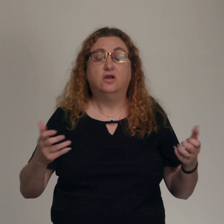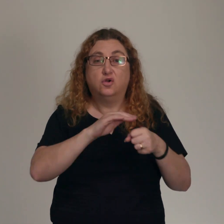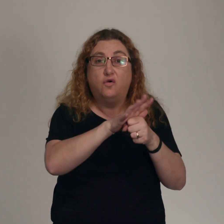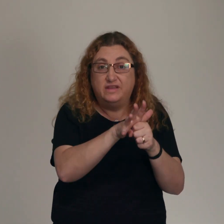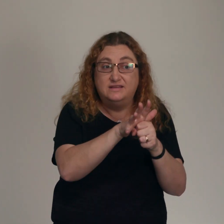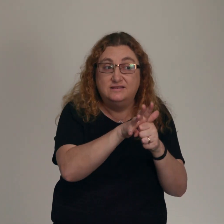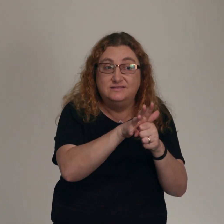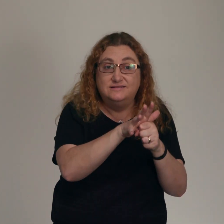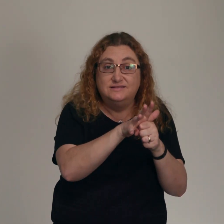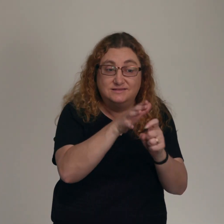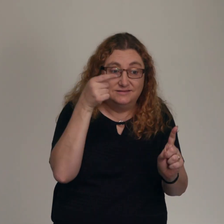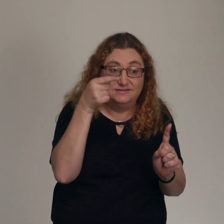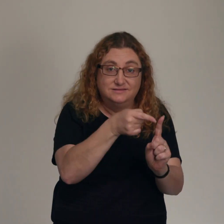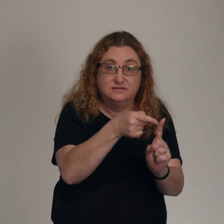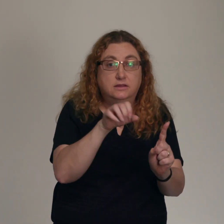it's especially about things related to COVID.